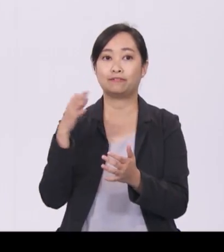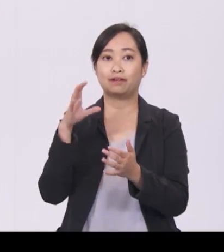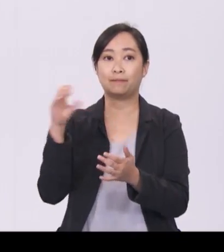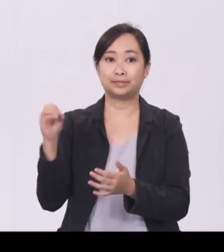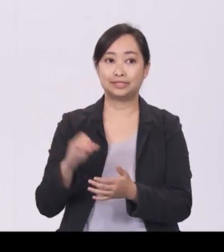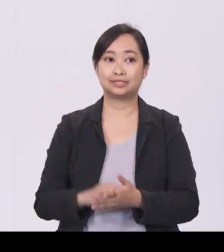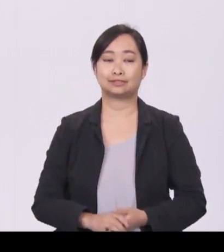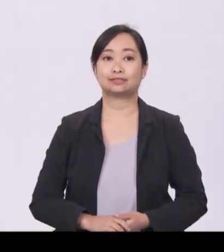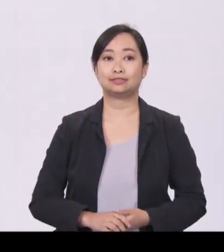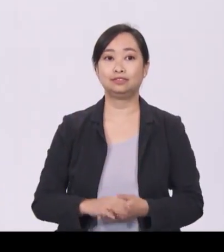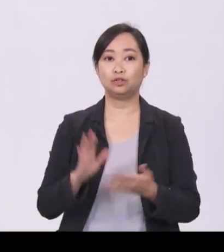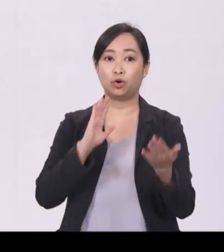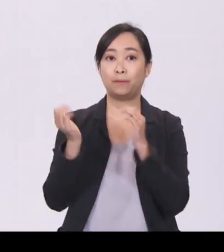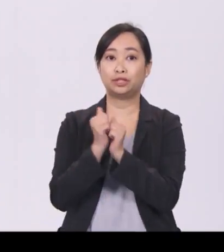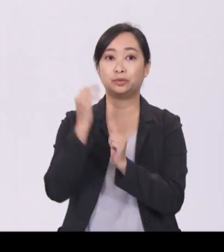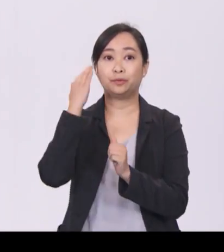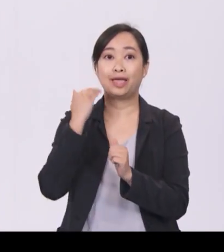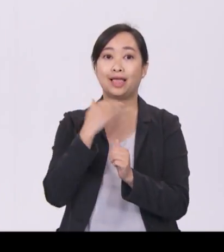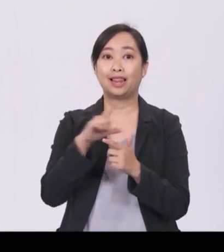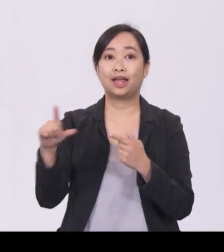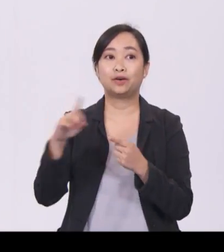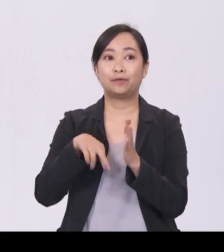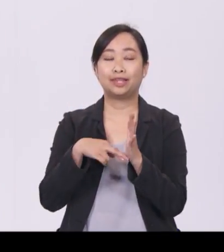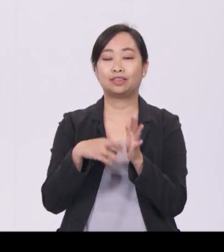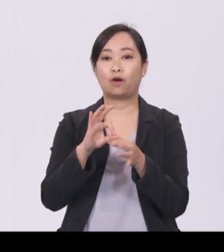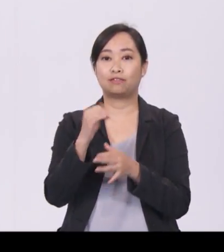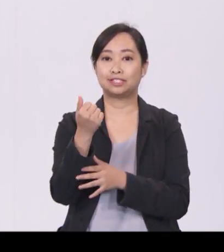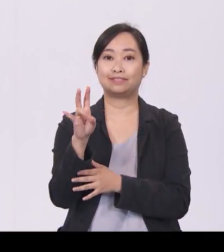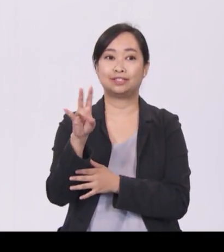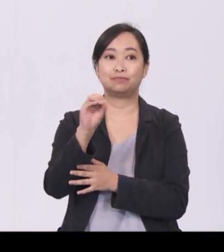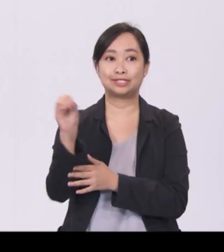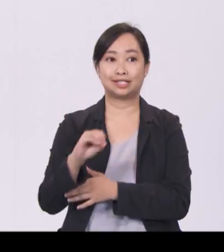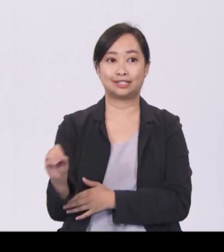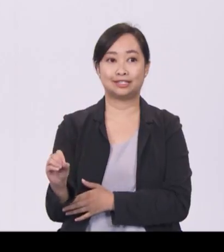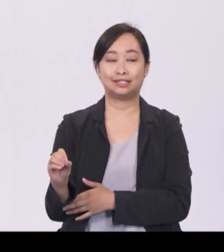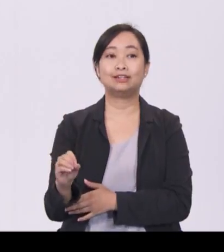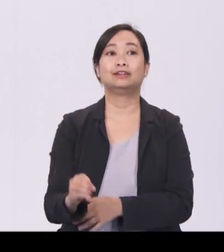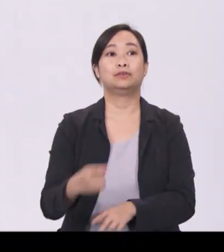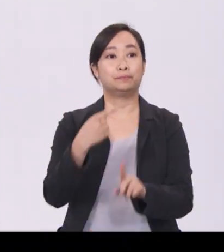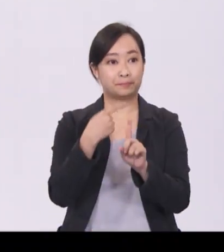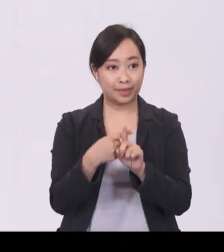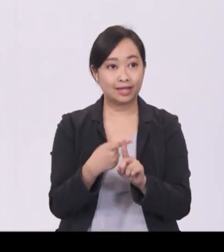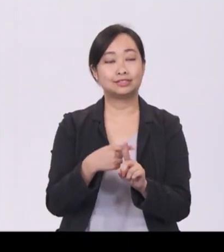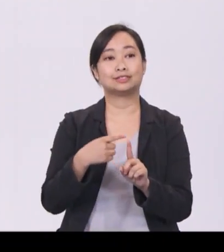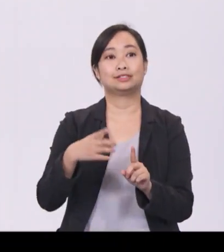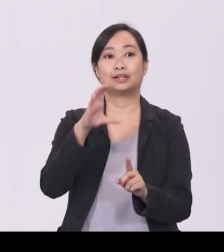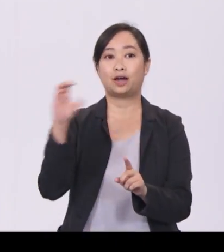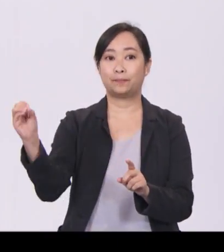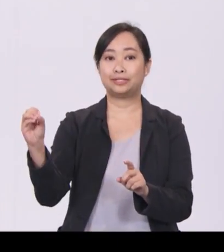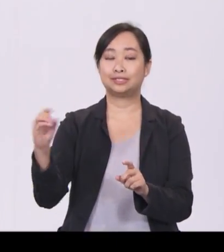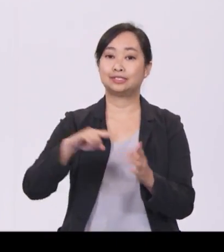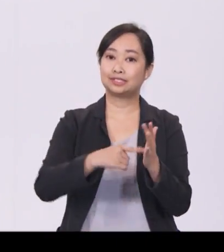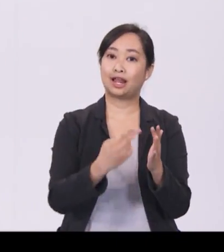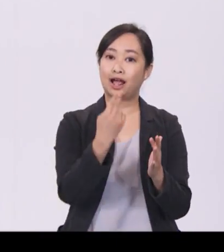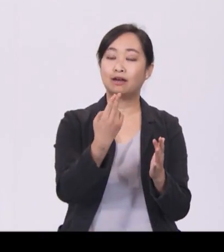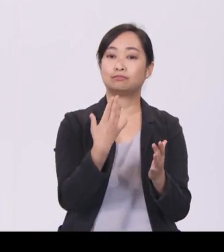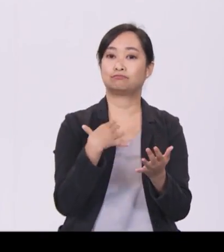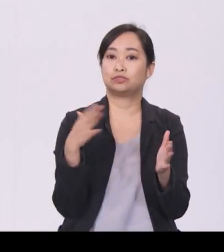In addition, companies, including start-ups and smaller firms, can tap on a wide range of government support measures